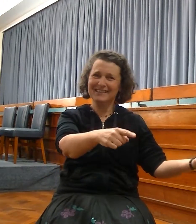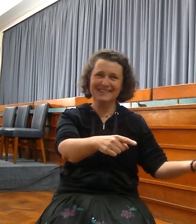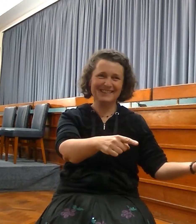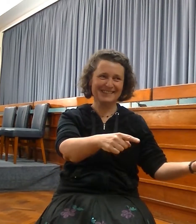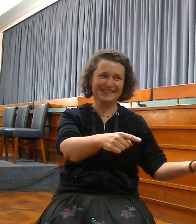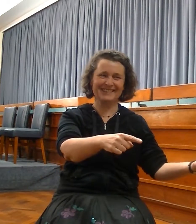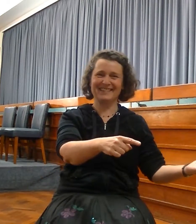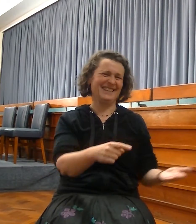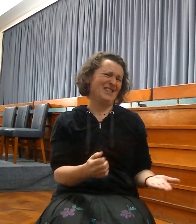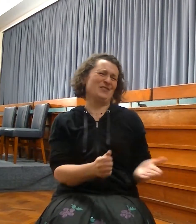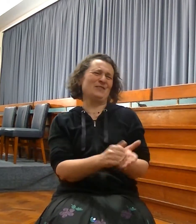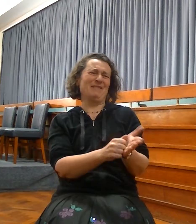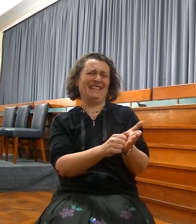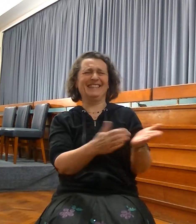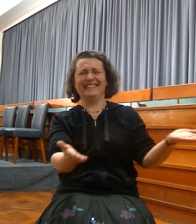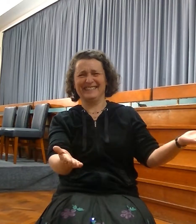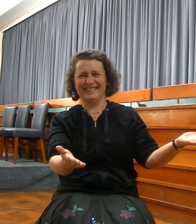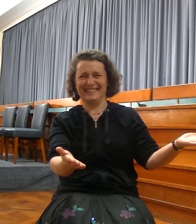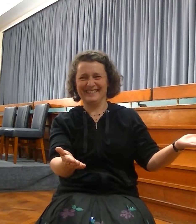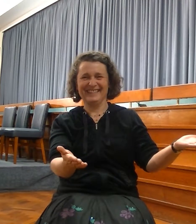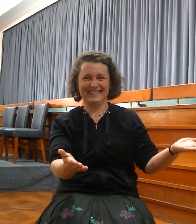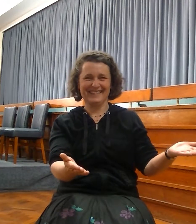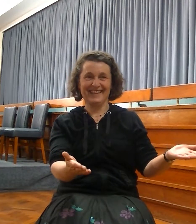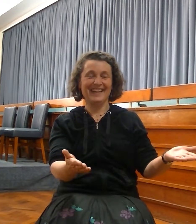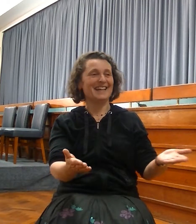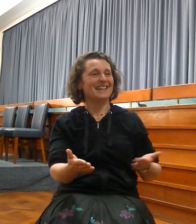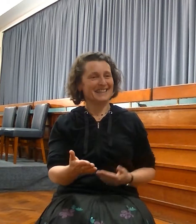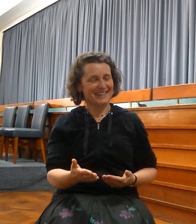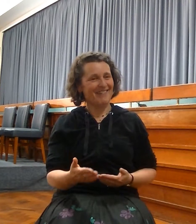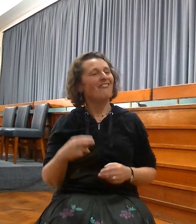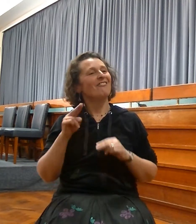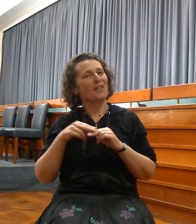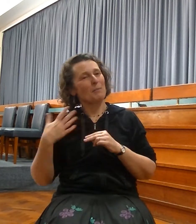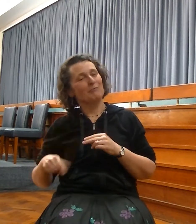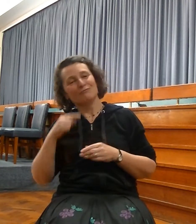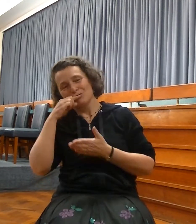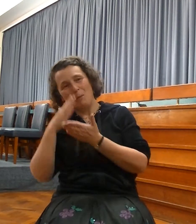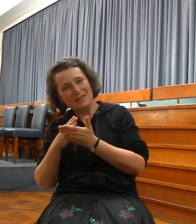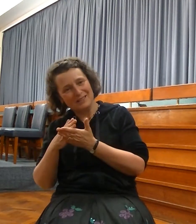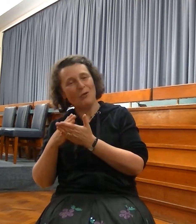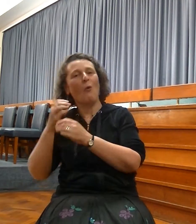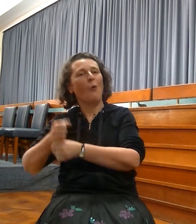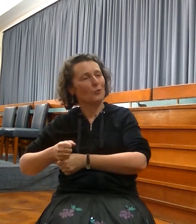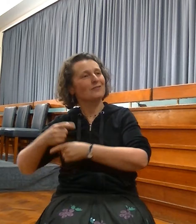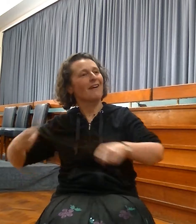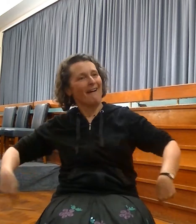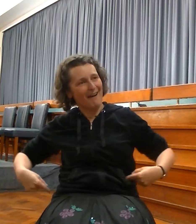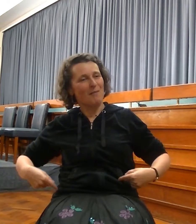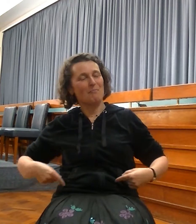crazy. Of course, the promise was made in the era of horses and buggies. But since that time, along had come the motor